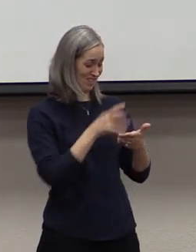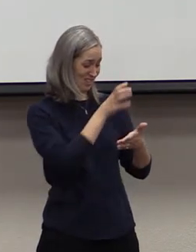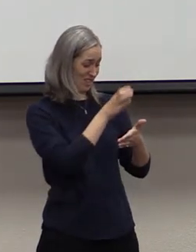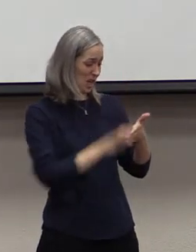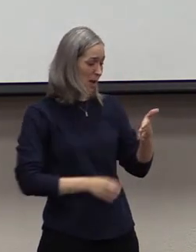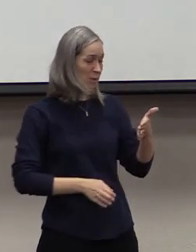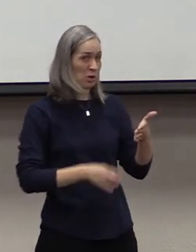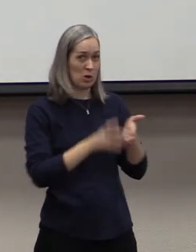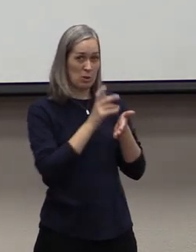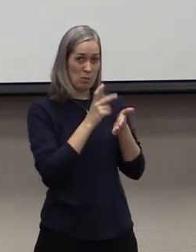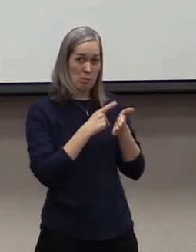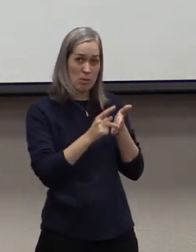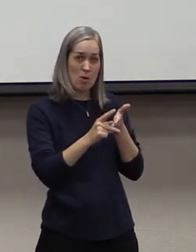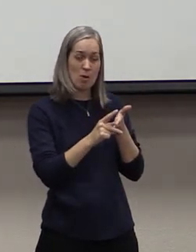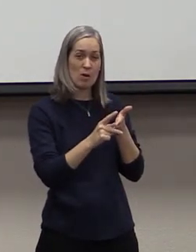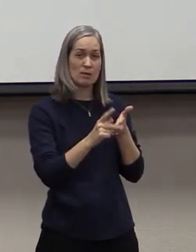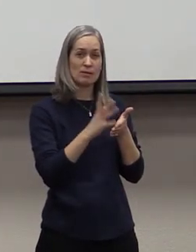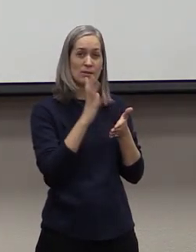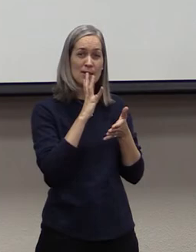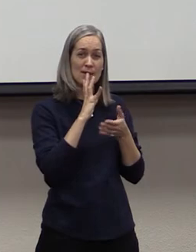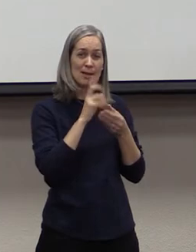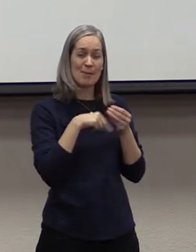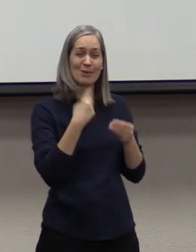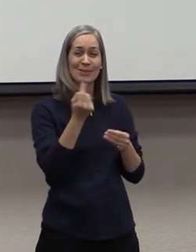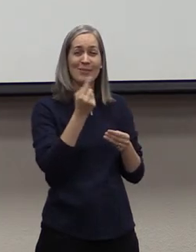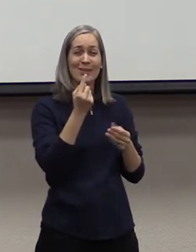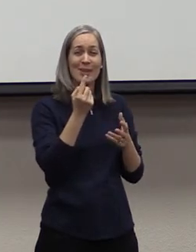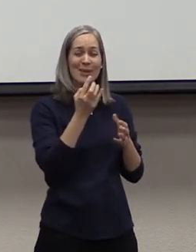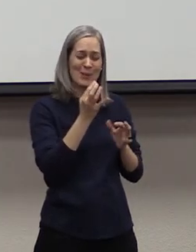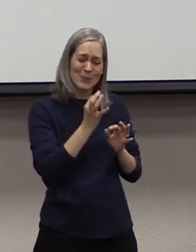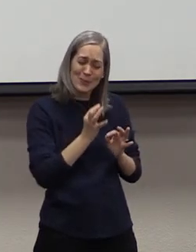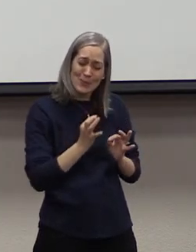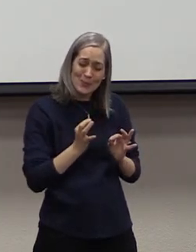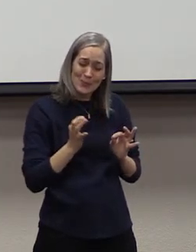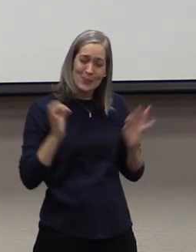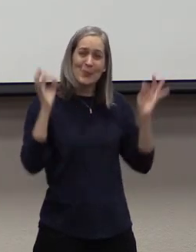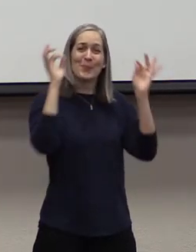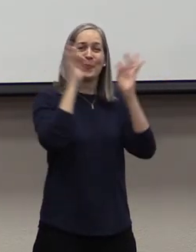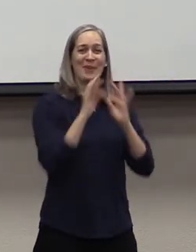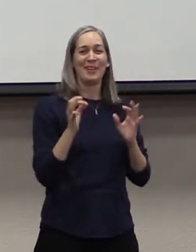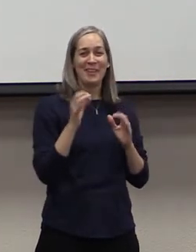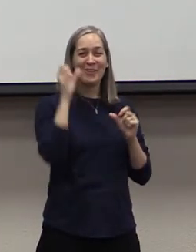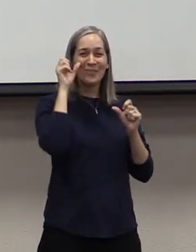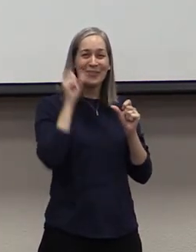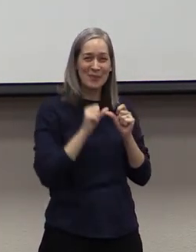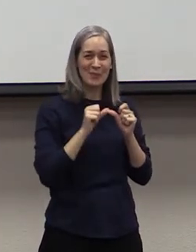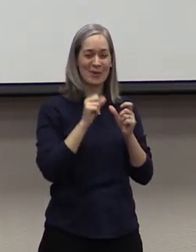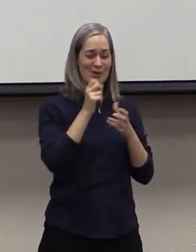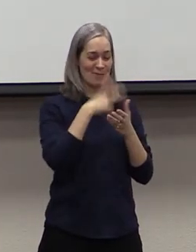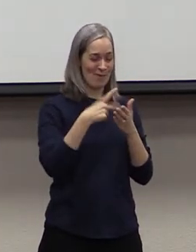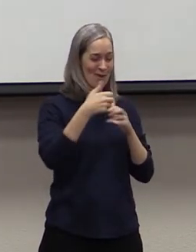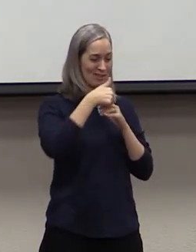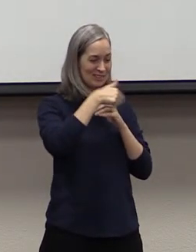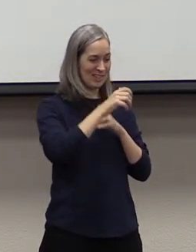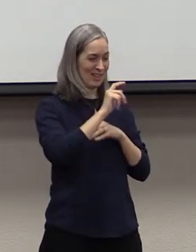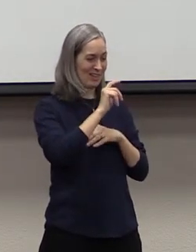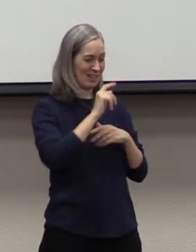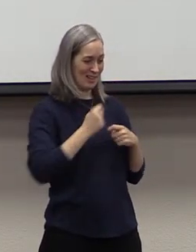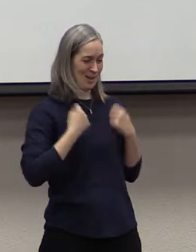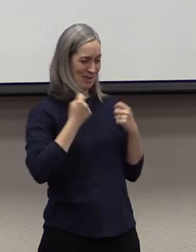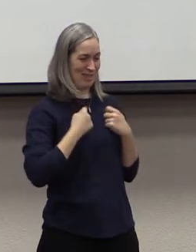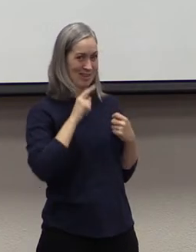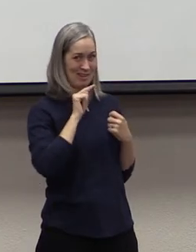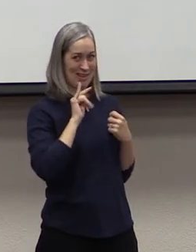Paul is going to talk about something that is so important in this letter. If you remember, he sent Timothy to these